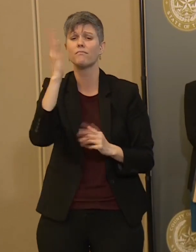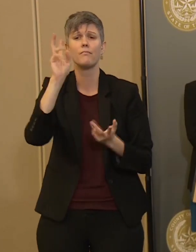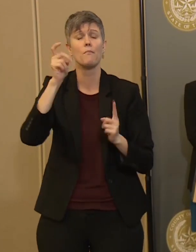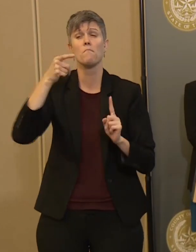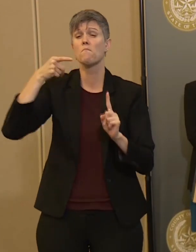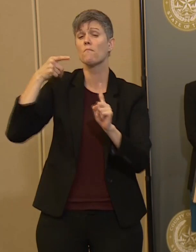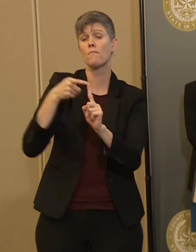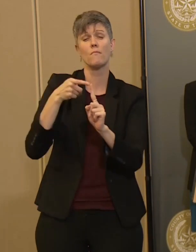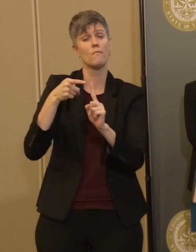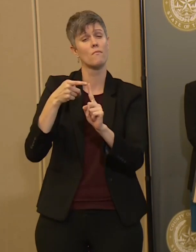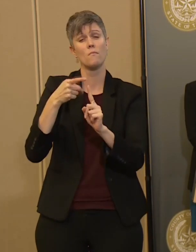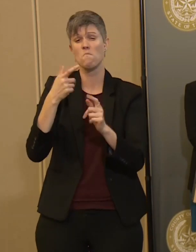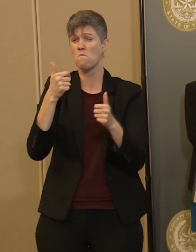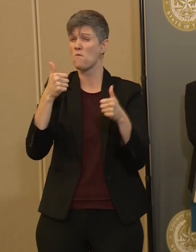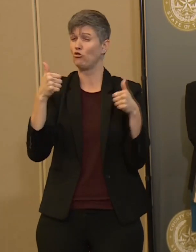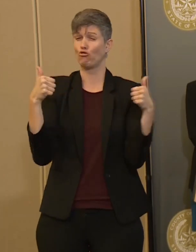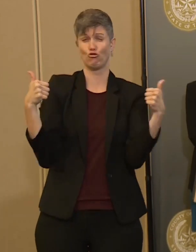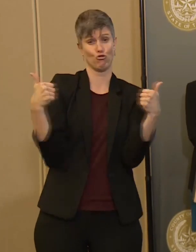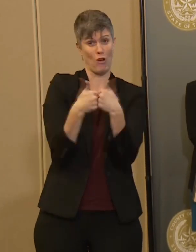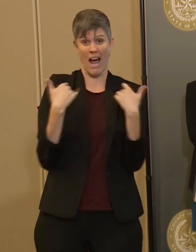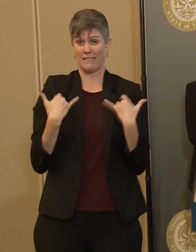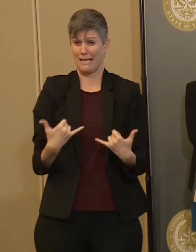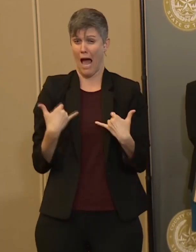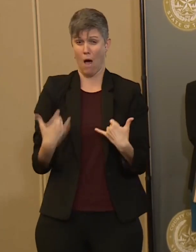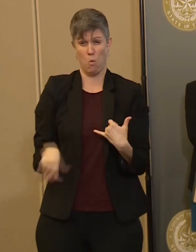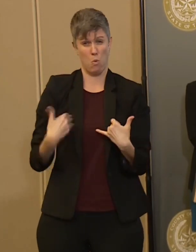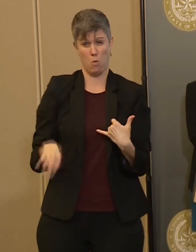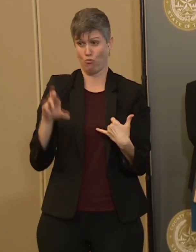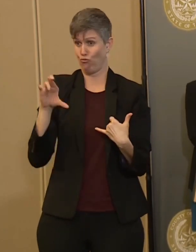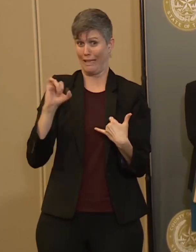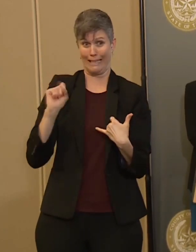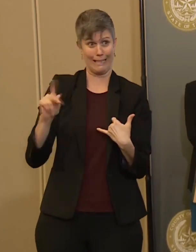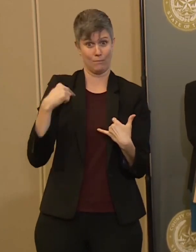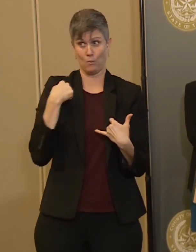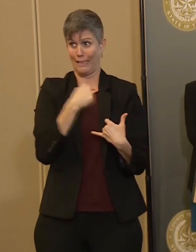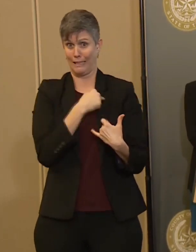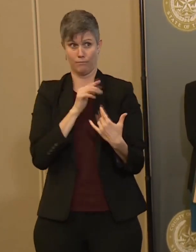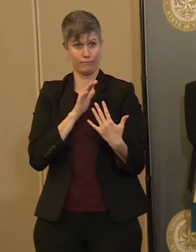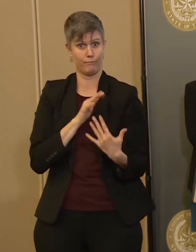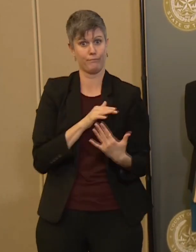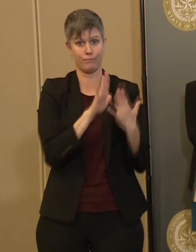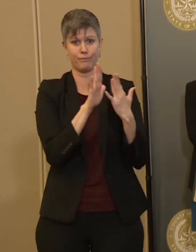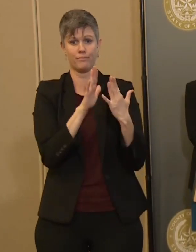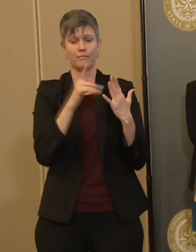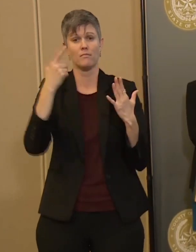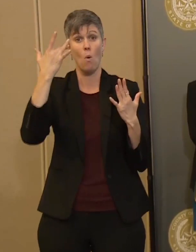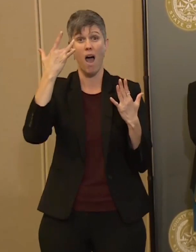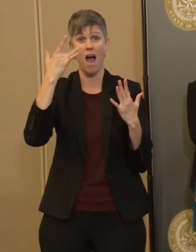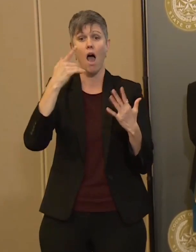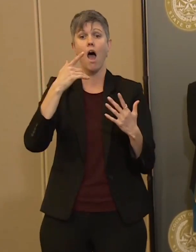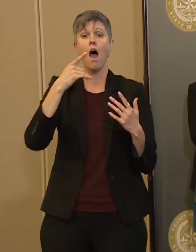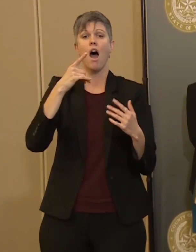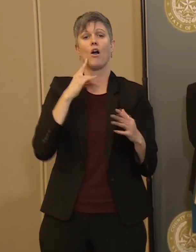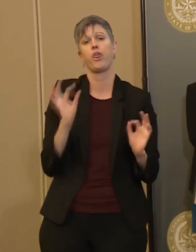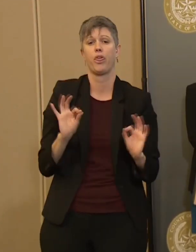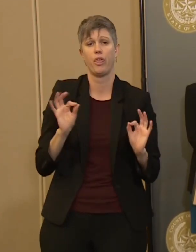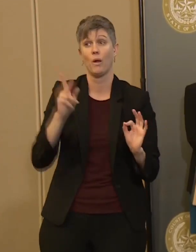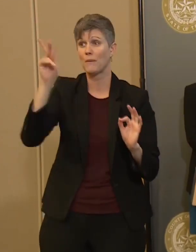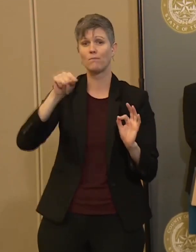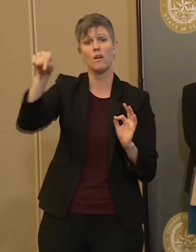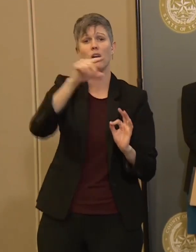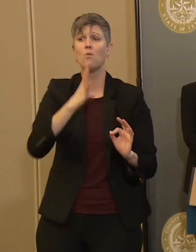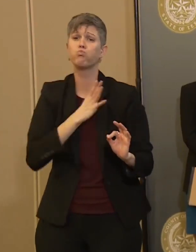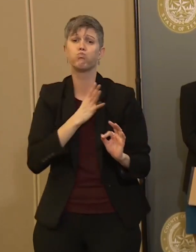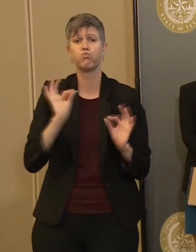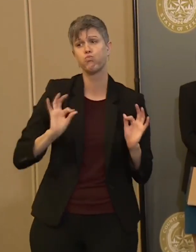challenge, the biggest risk we face is that we just don't take this as seriously as we